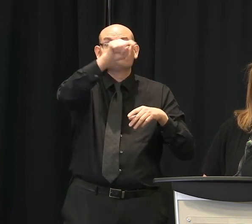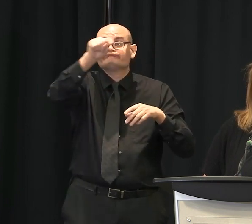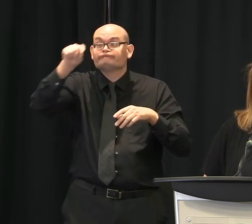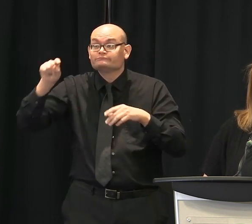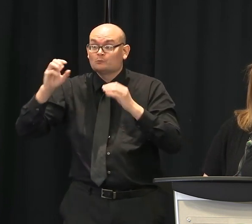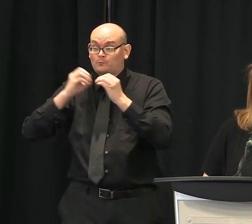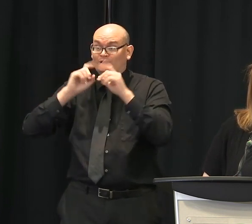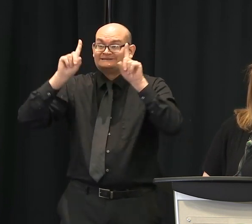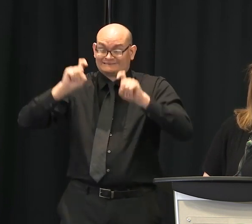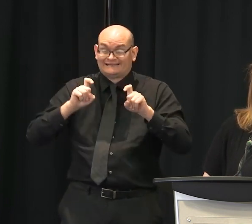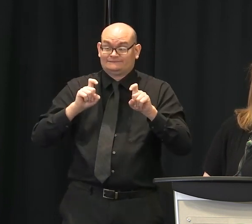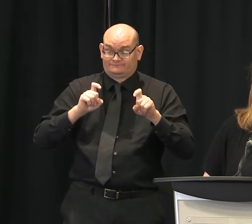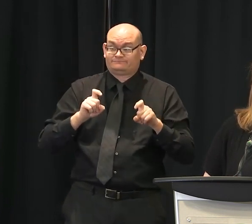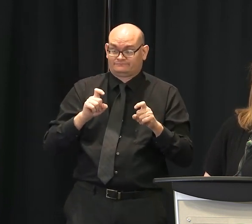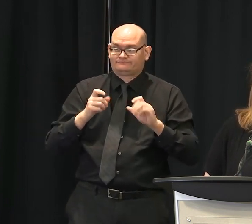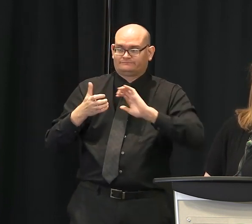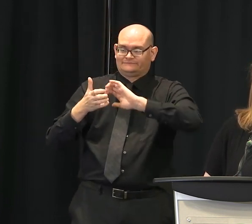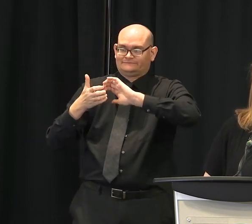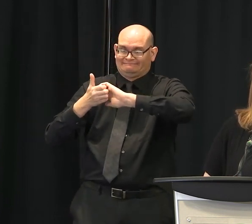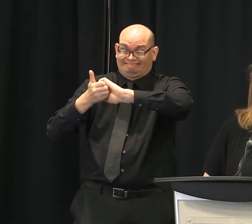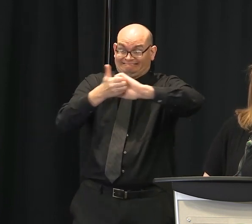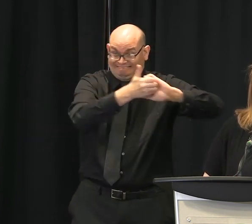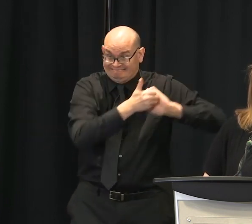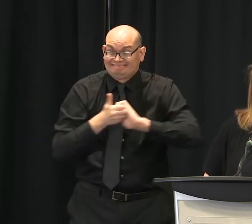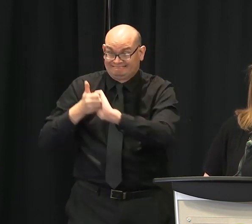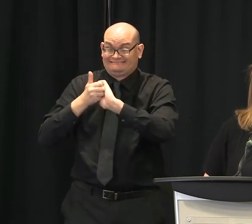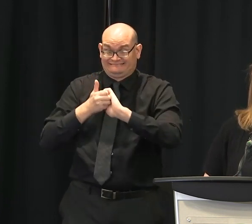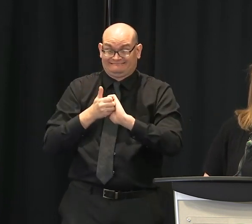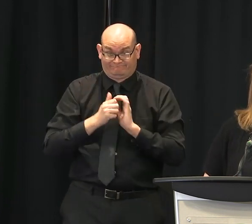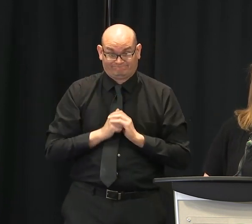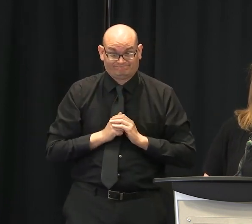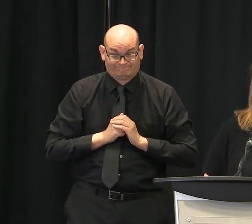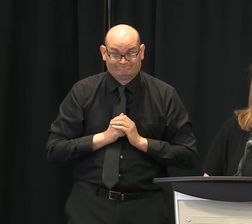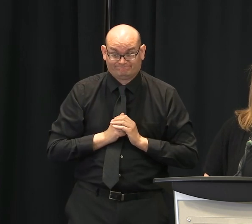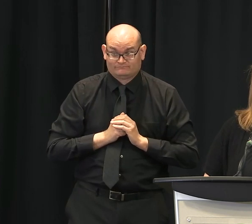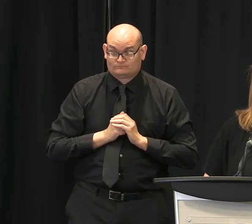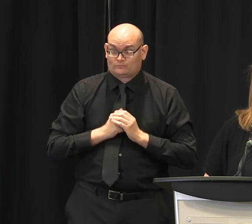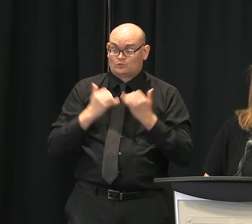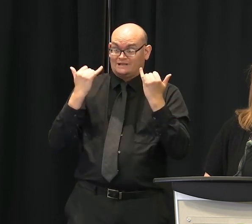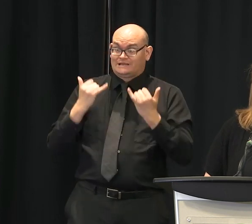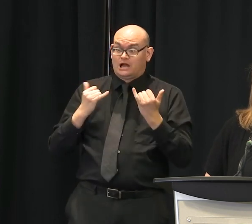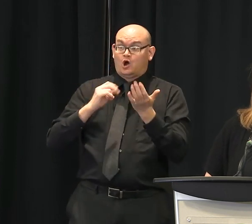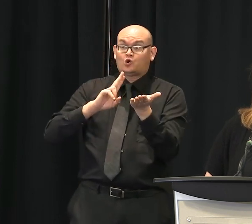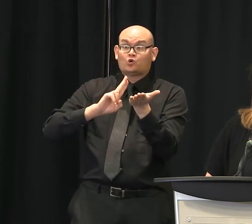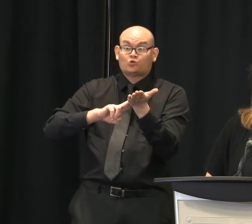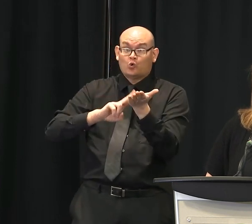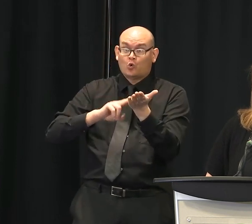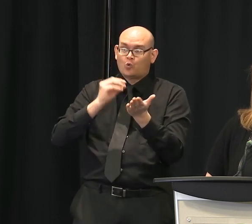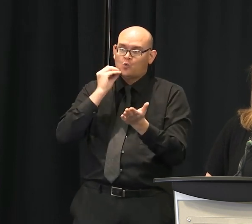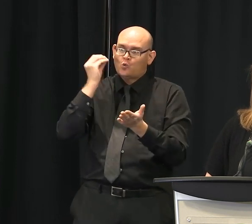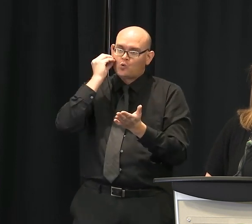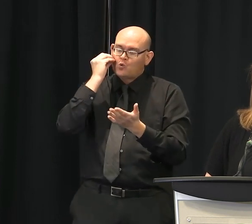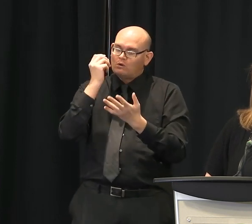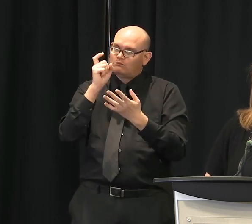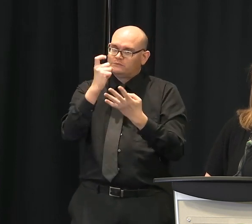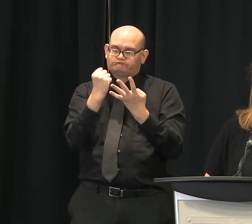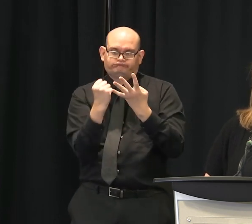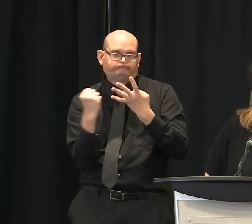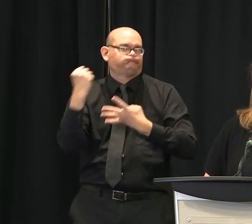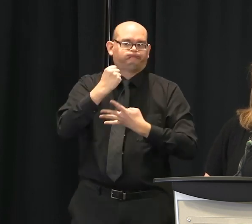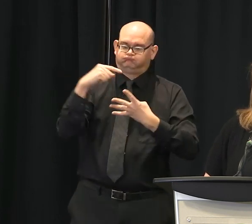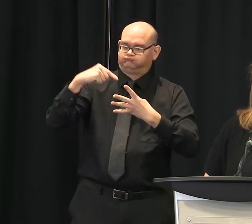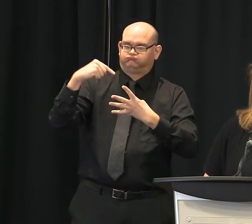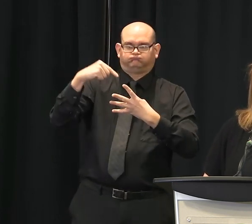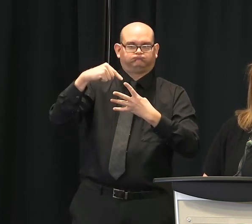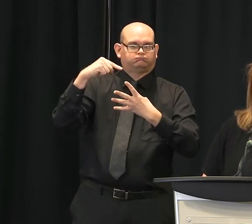in the state. And protective measures have been put in place, including the governor's executive order back on March 13th that stopped